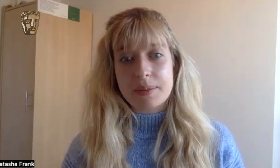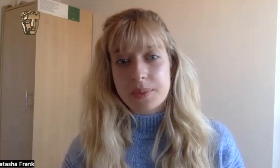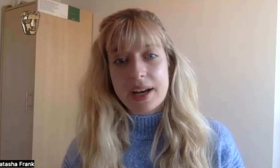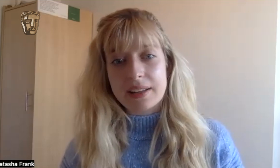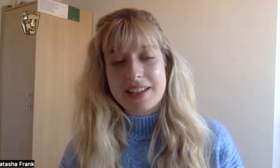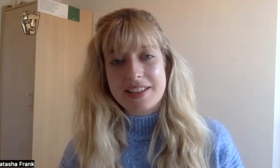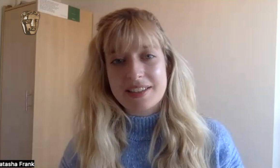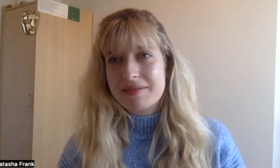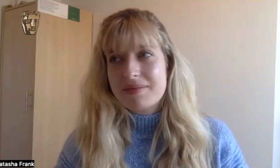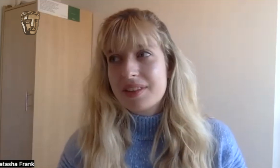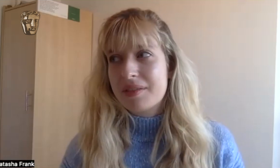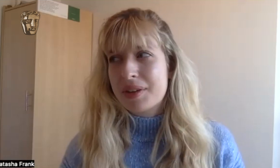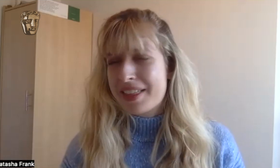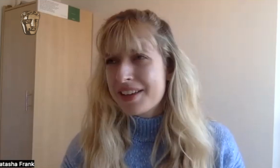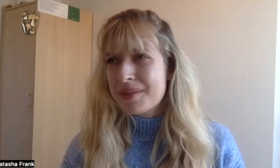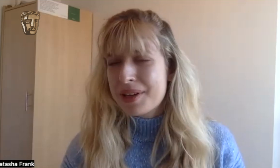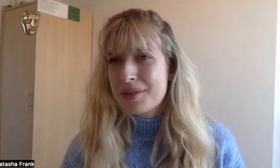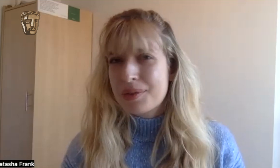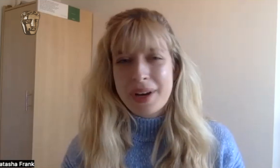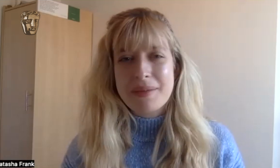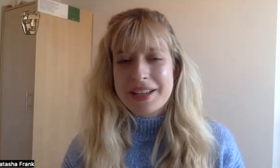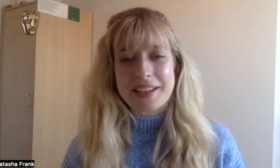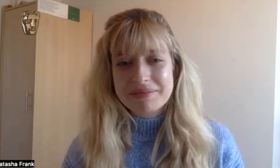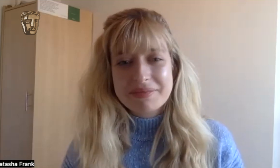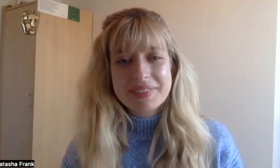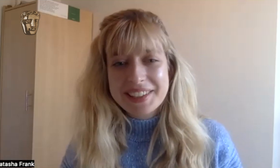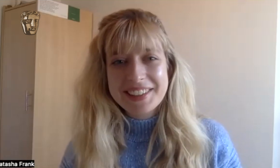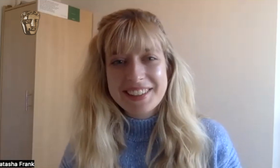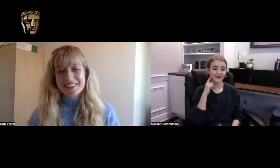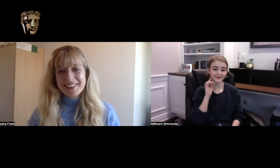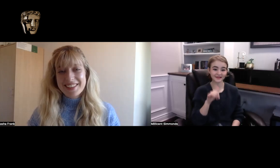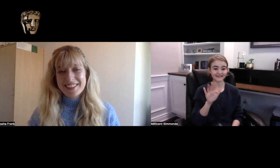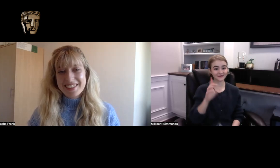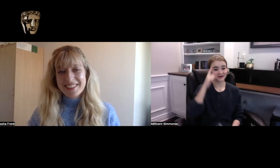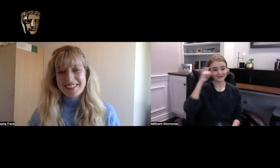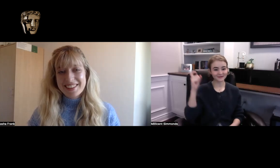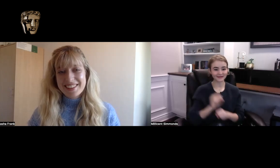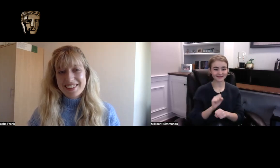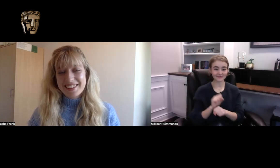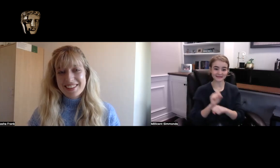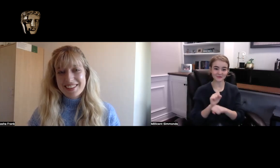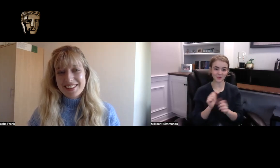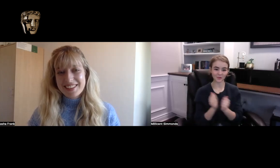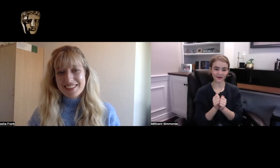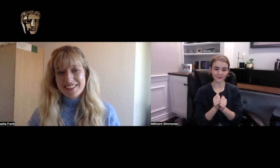as well is I think something quite amazing. And I heard that it's your dream to